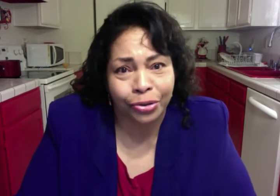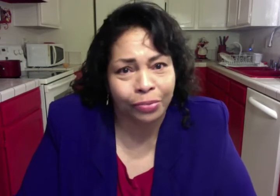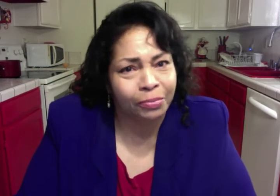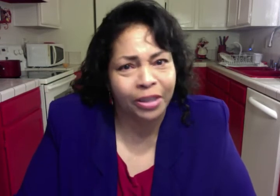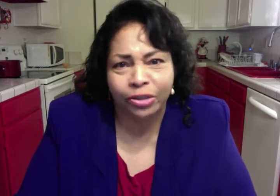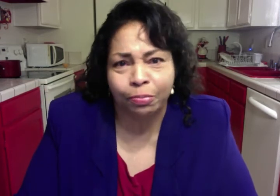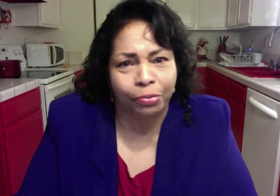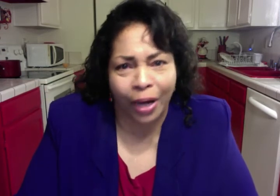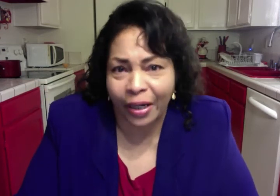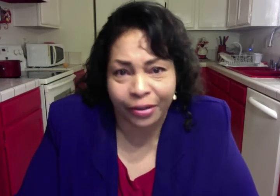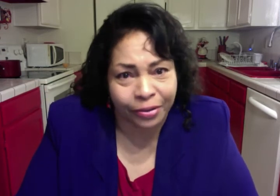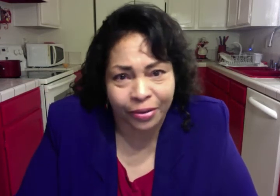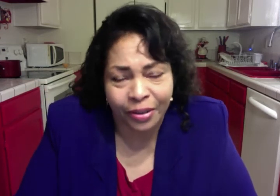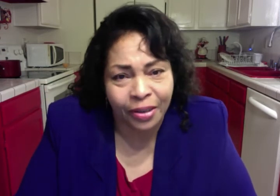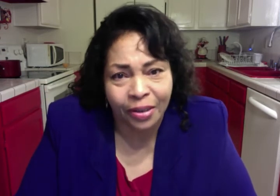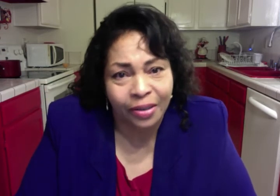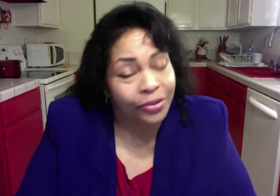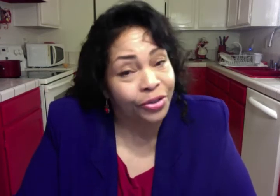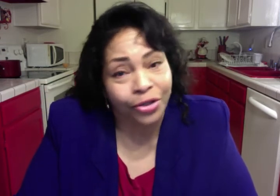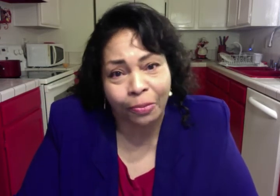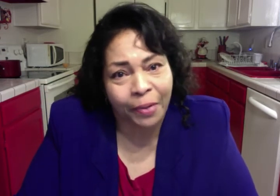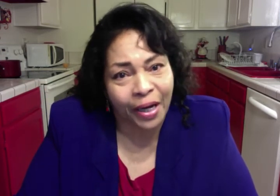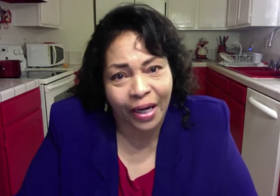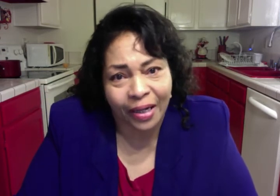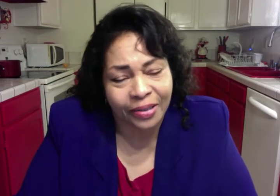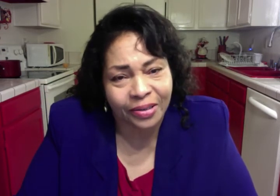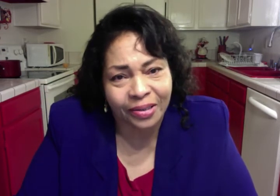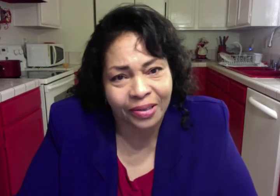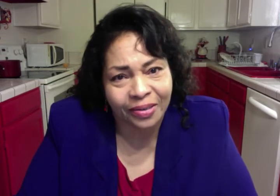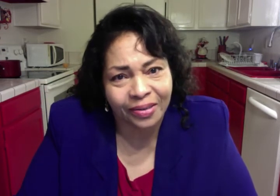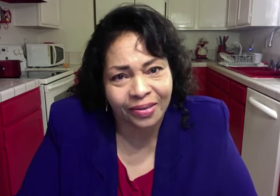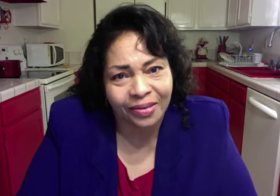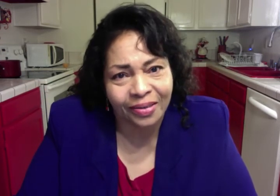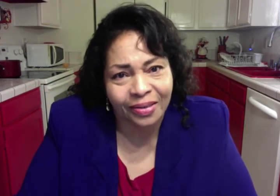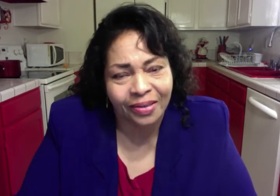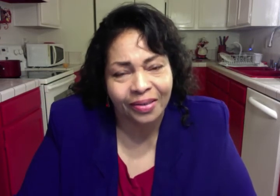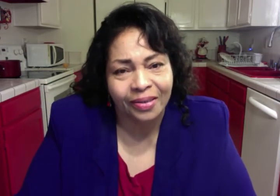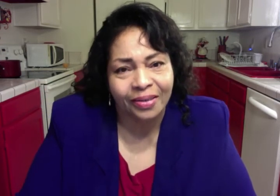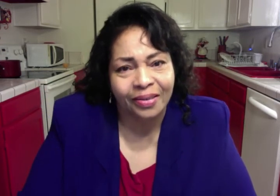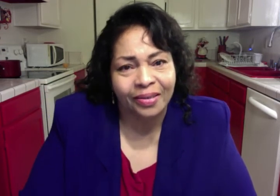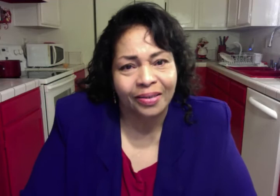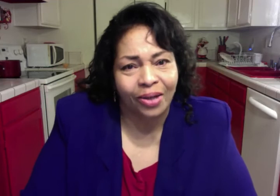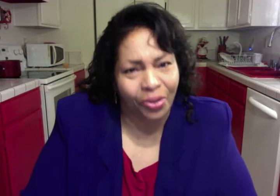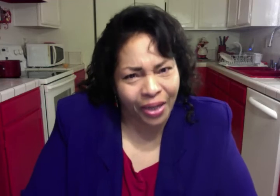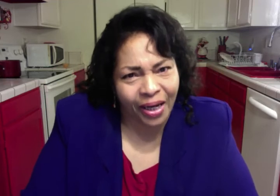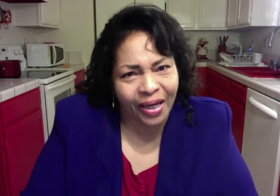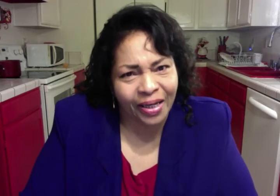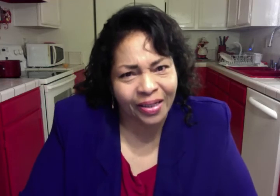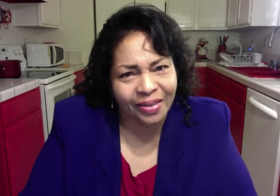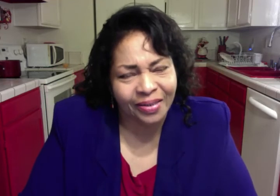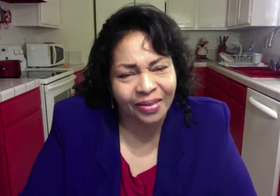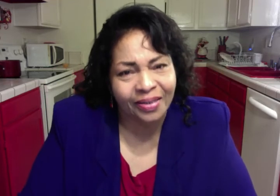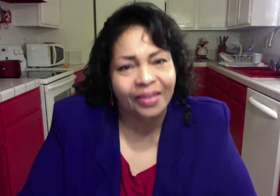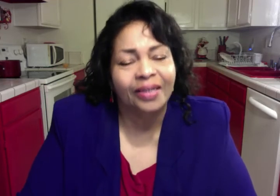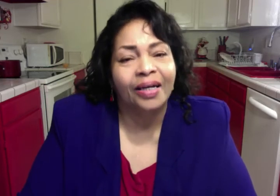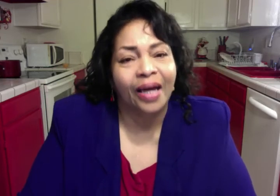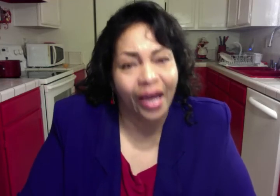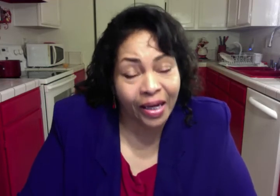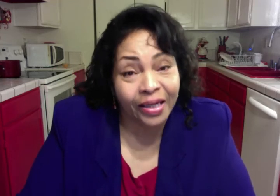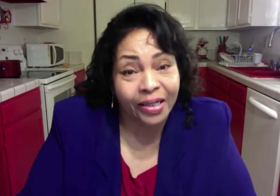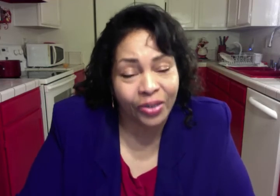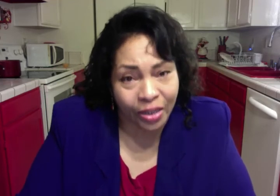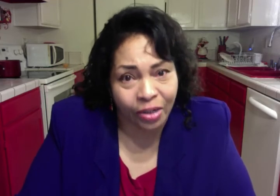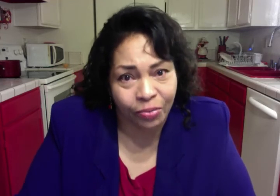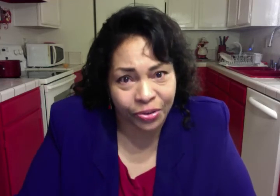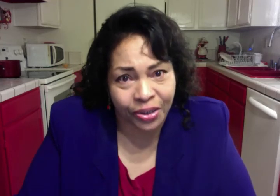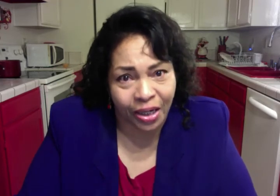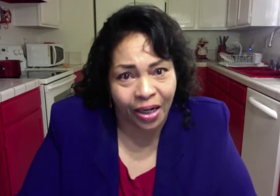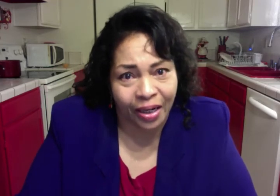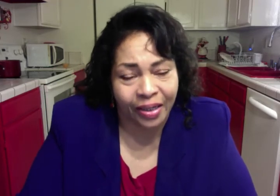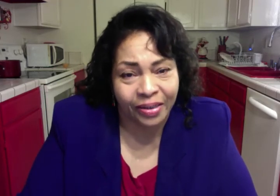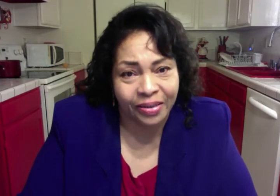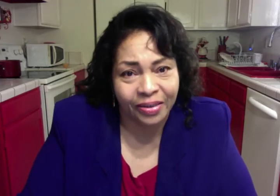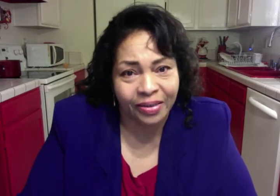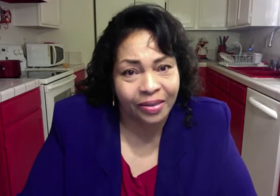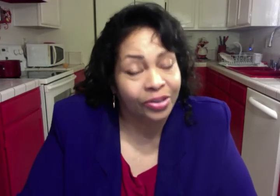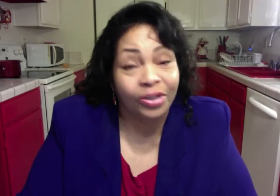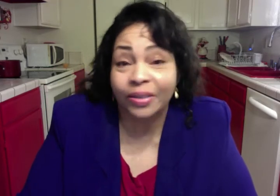much brighter Than your past Okay Hang in there with God You're